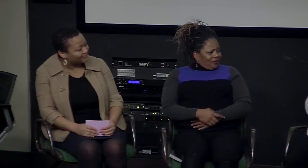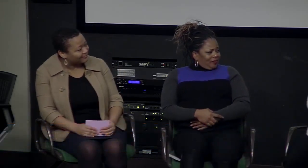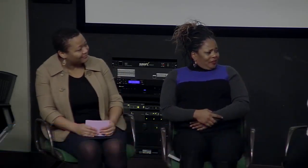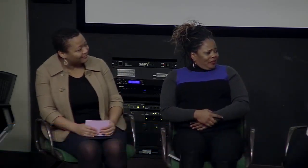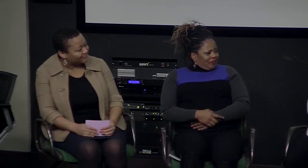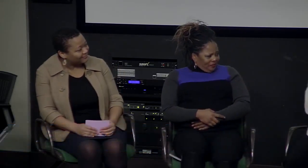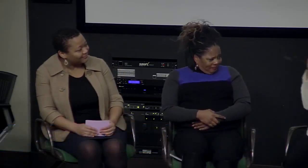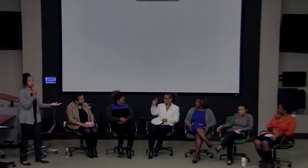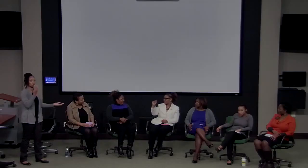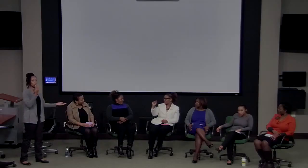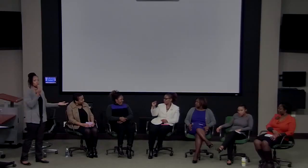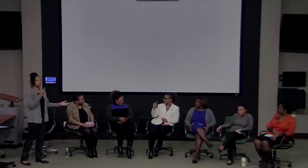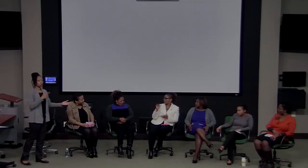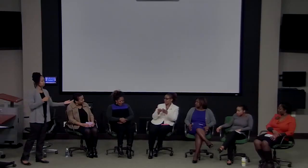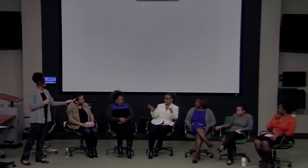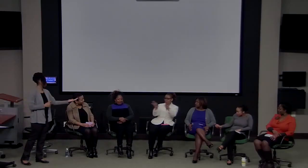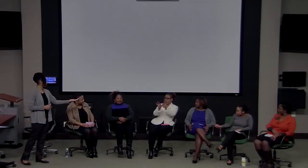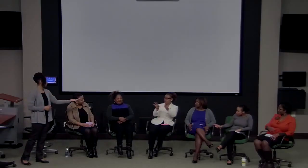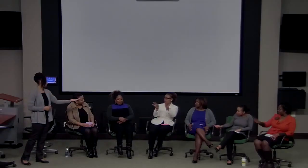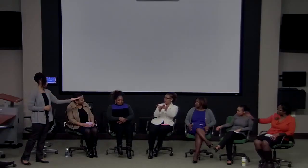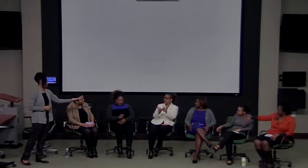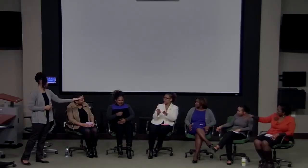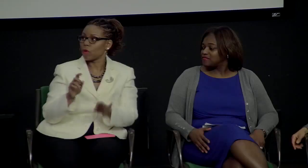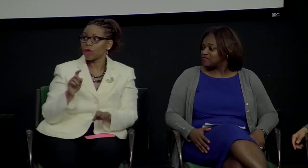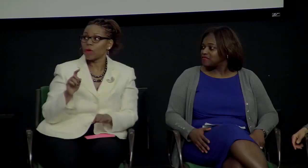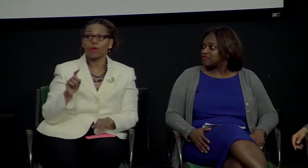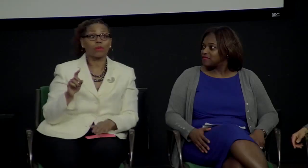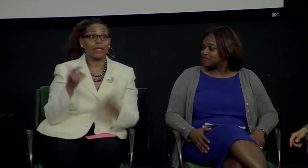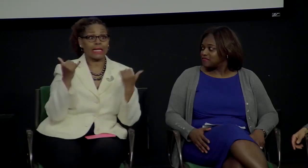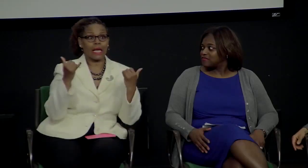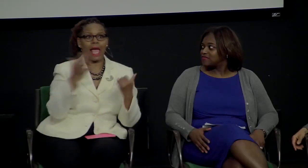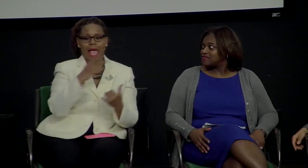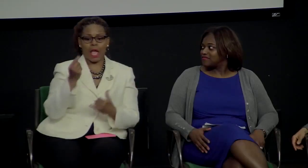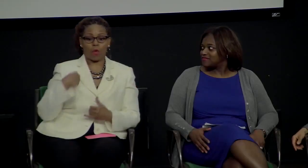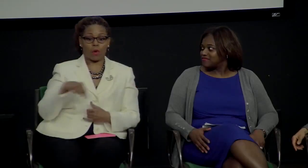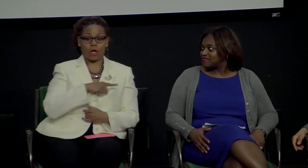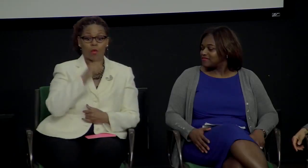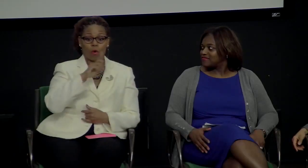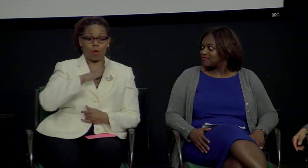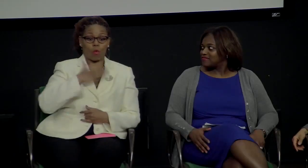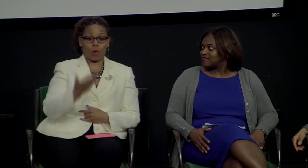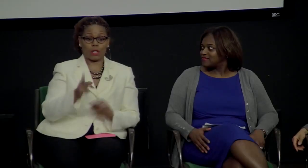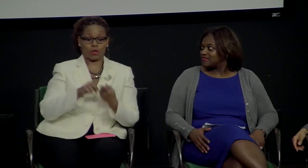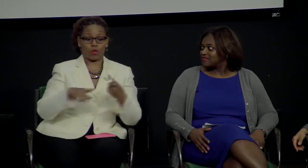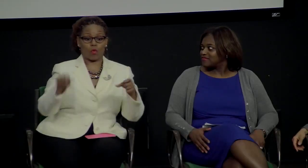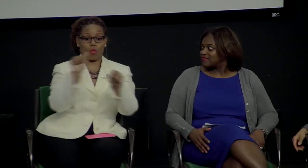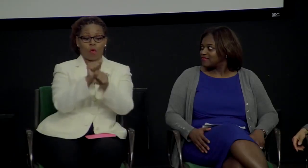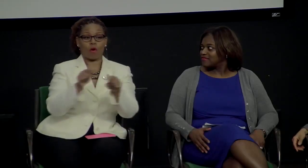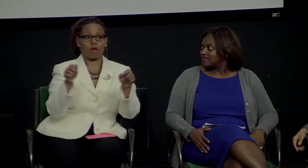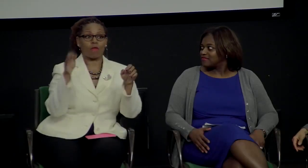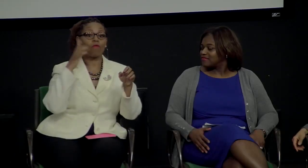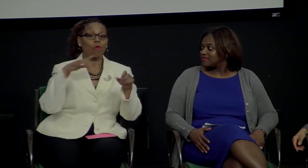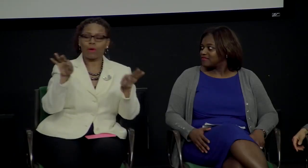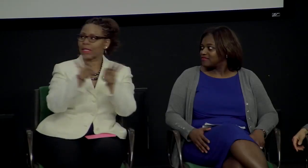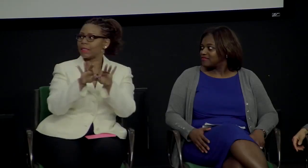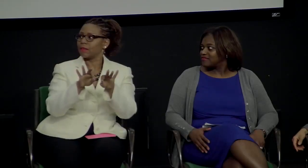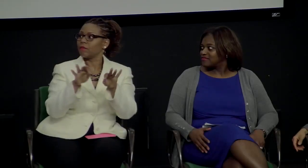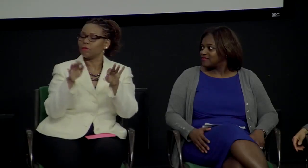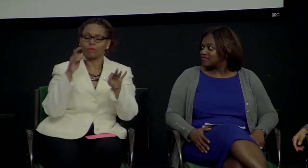Yes. And we were willing to put the work in for that as well. Right. We were absolutely willing to put the work in,